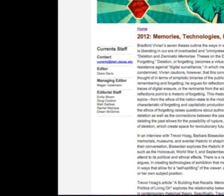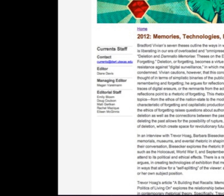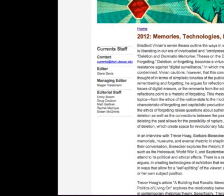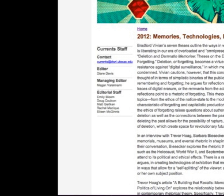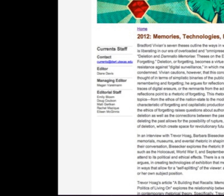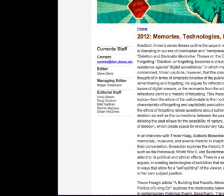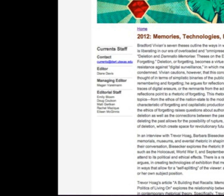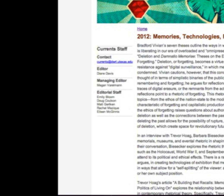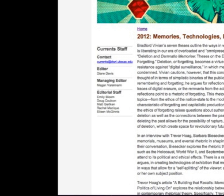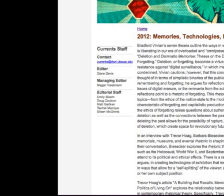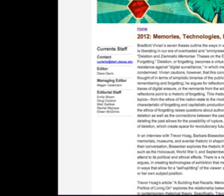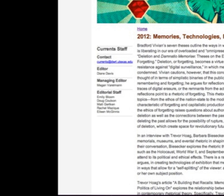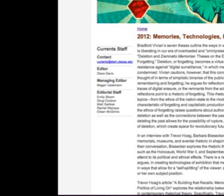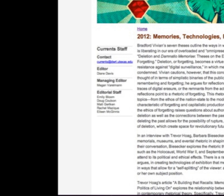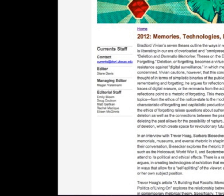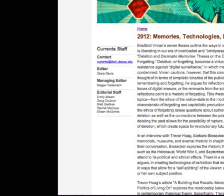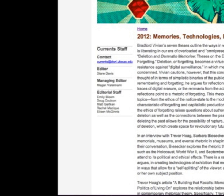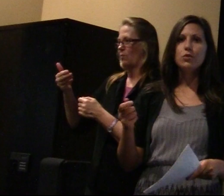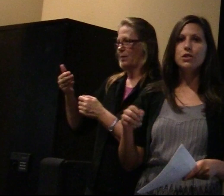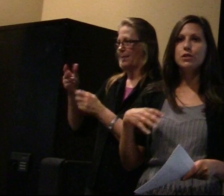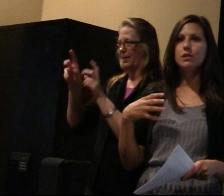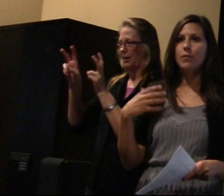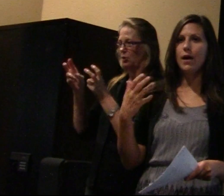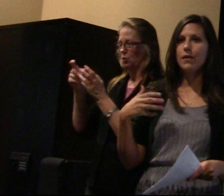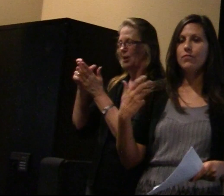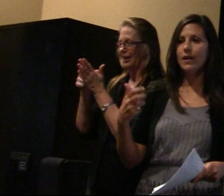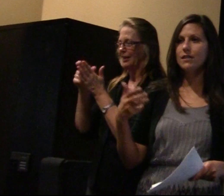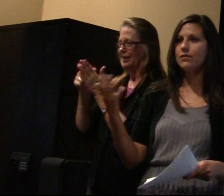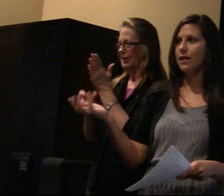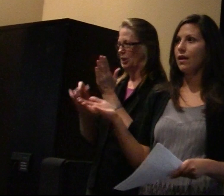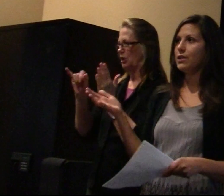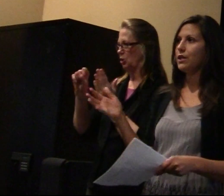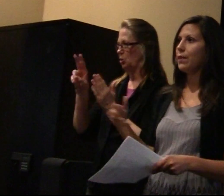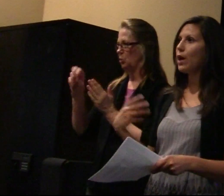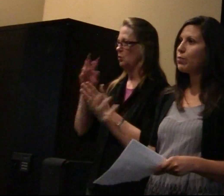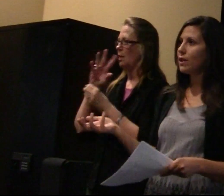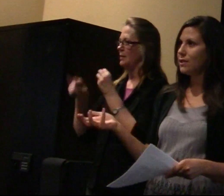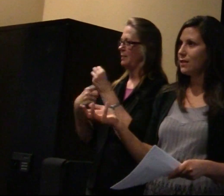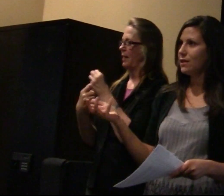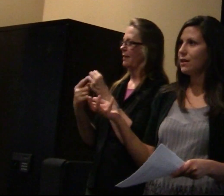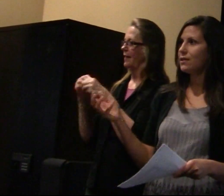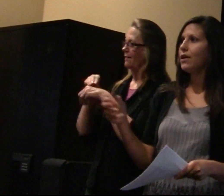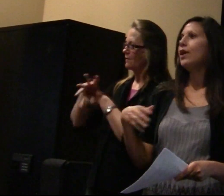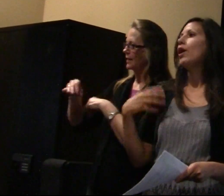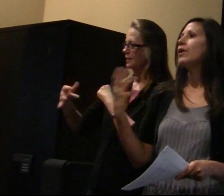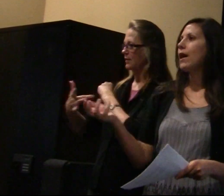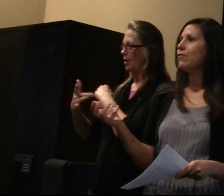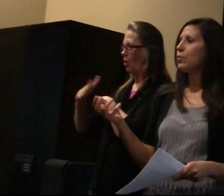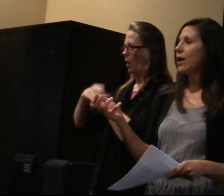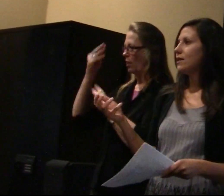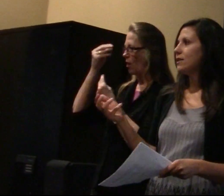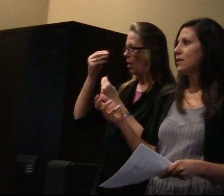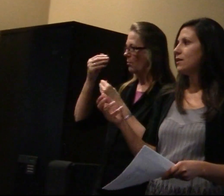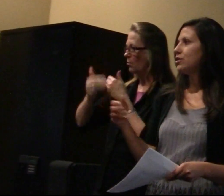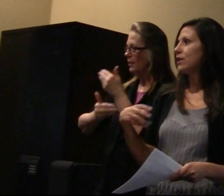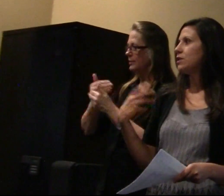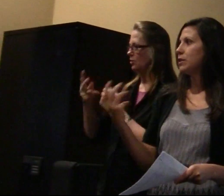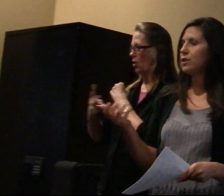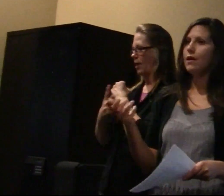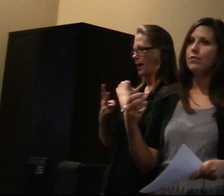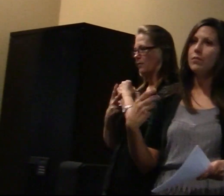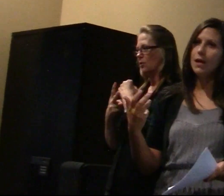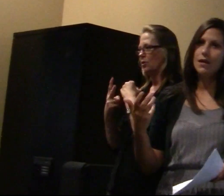interviews and articles in this forthcoming issue ask questions about the effects of technology on thought processes, archival practices,